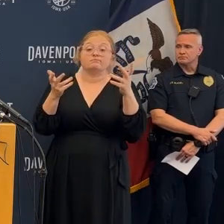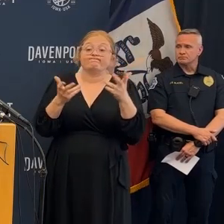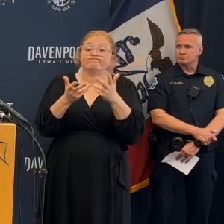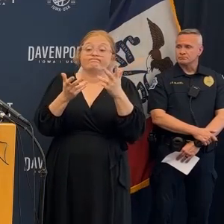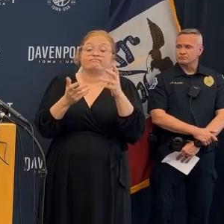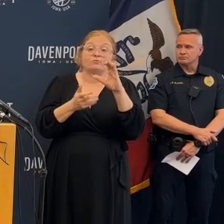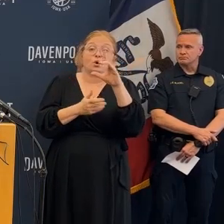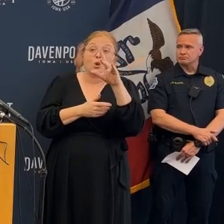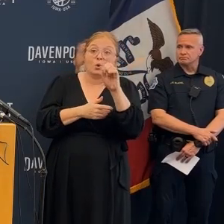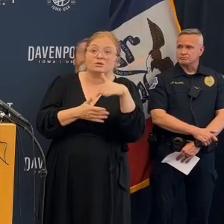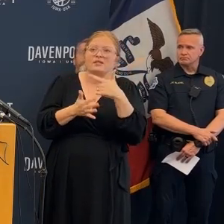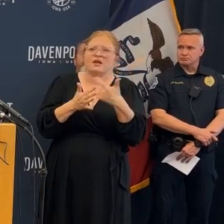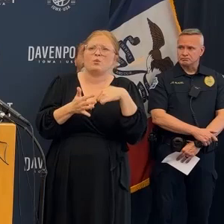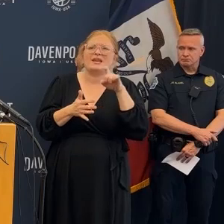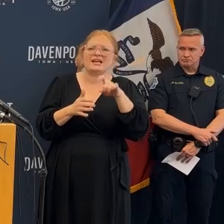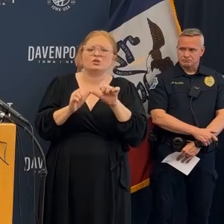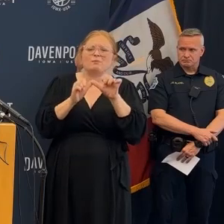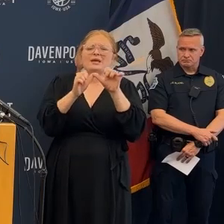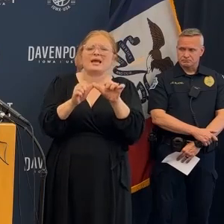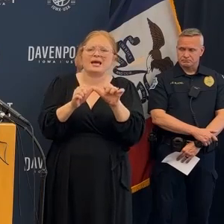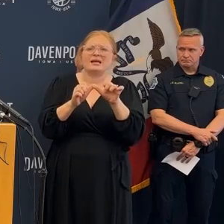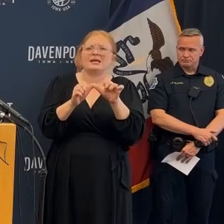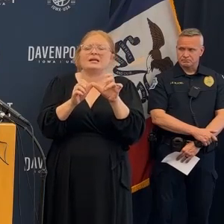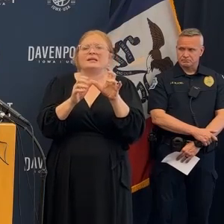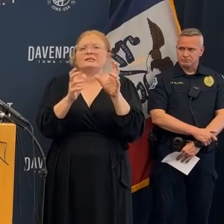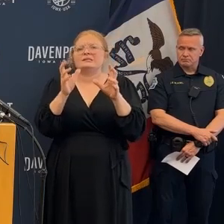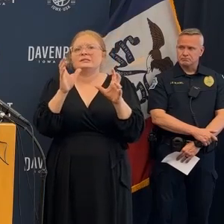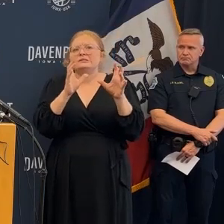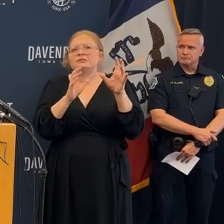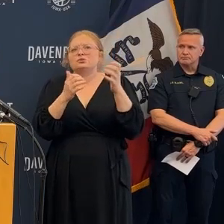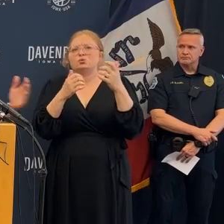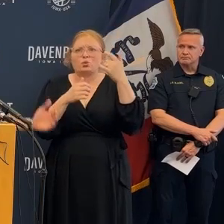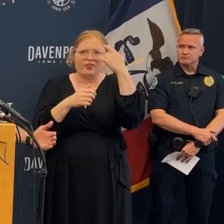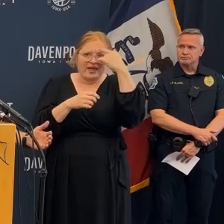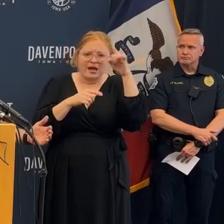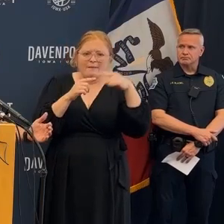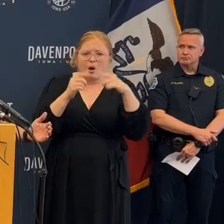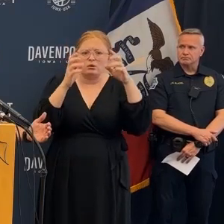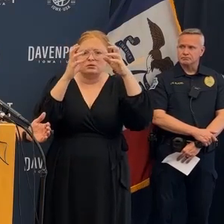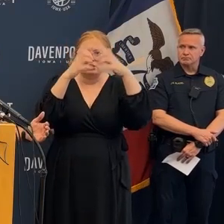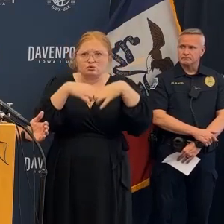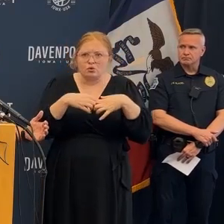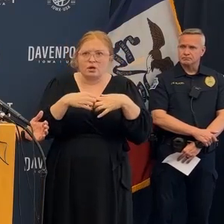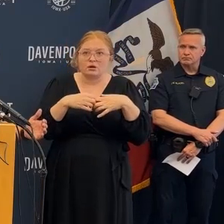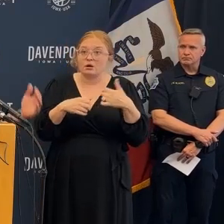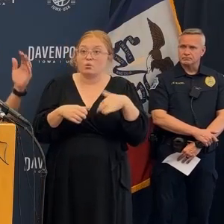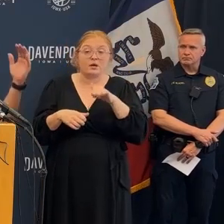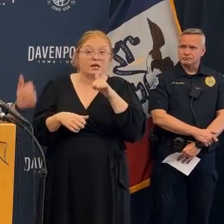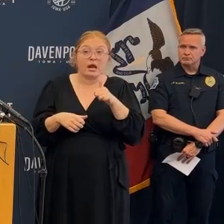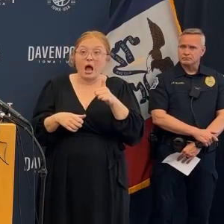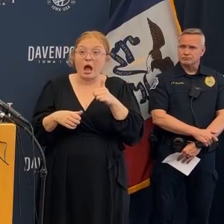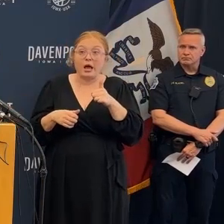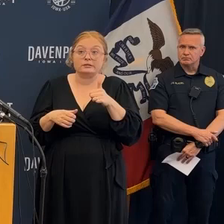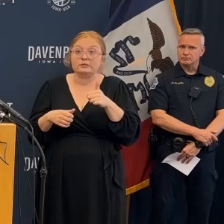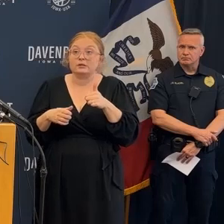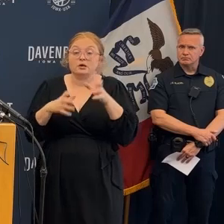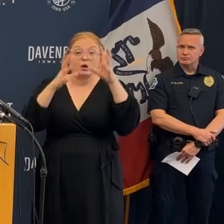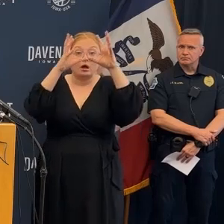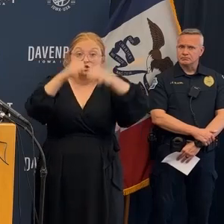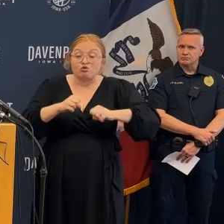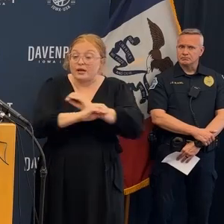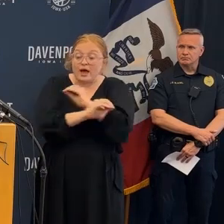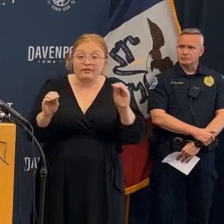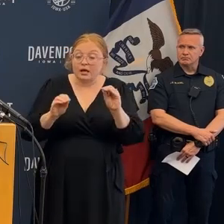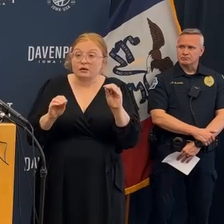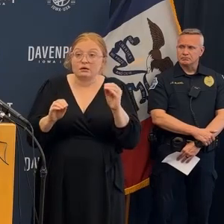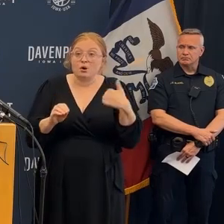all of our technology all of our tools to determine if there is any other life safety issues inside that